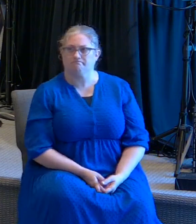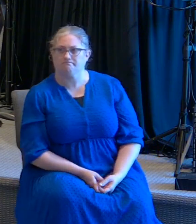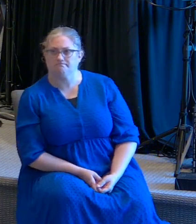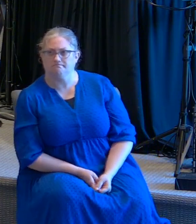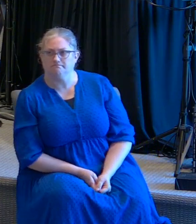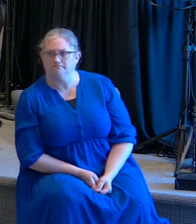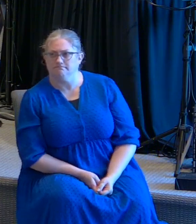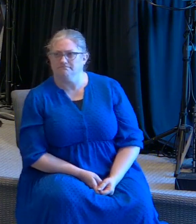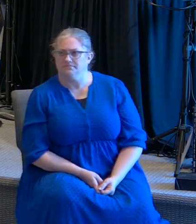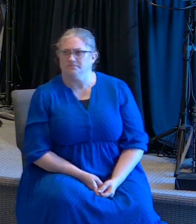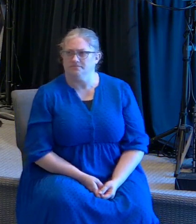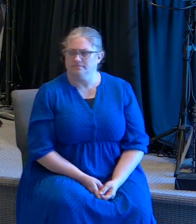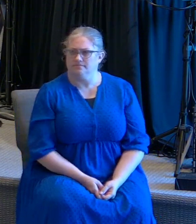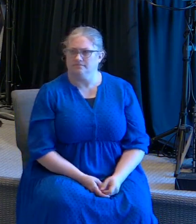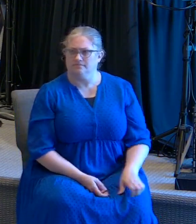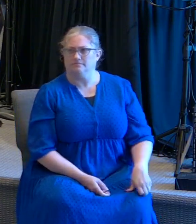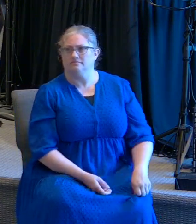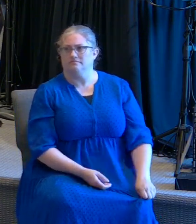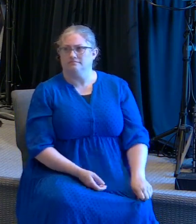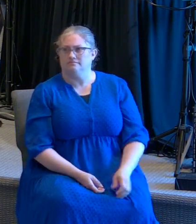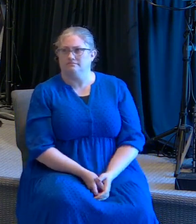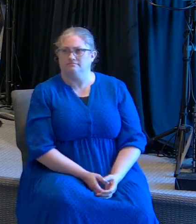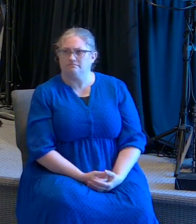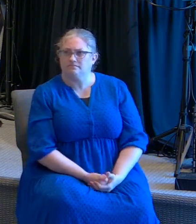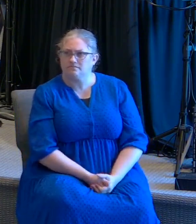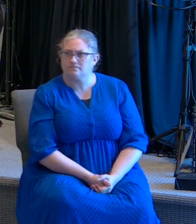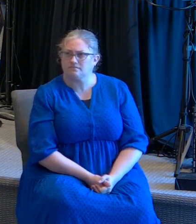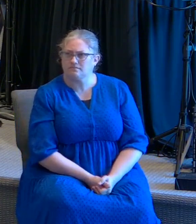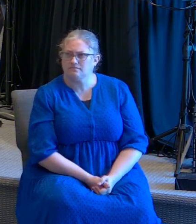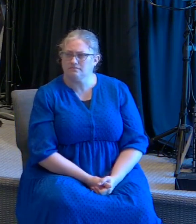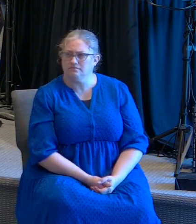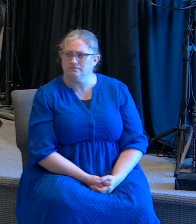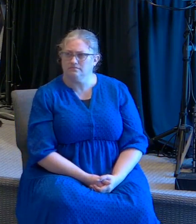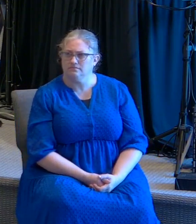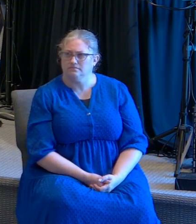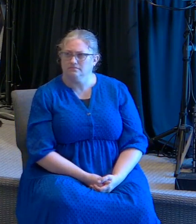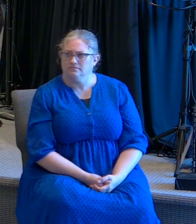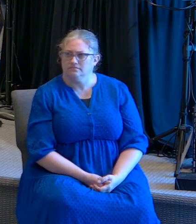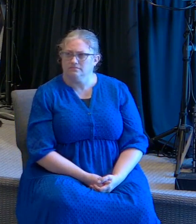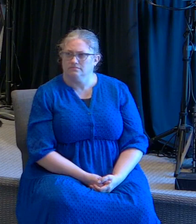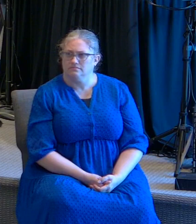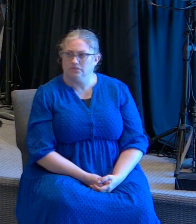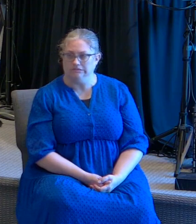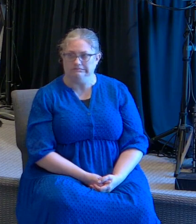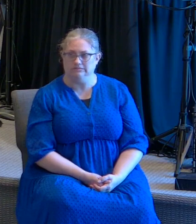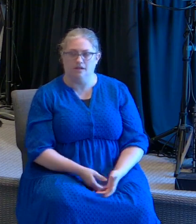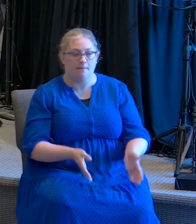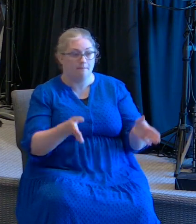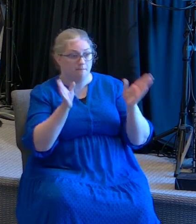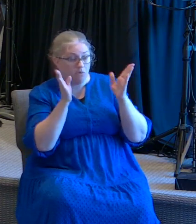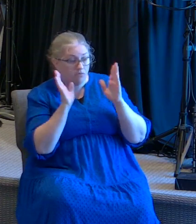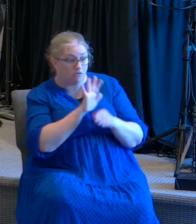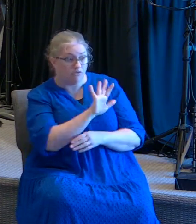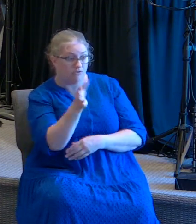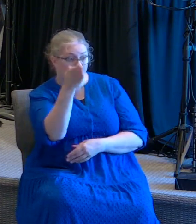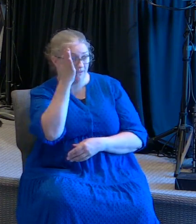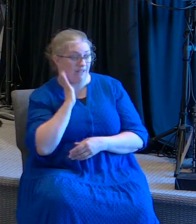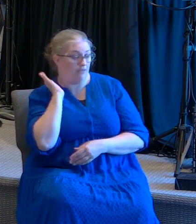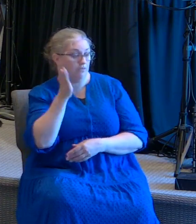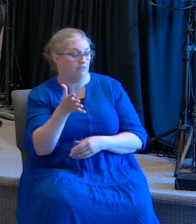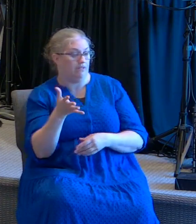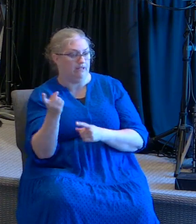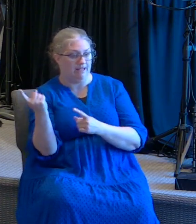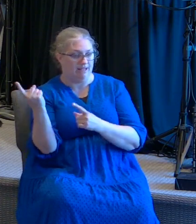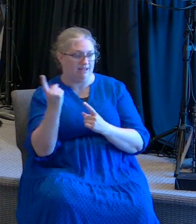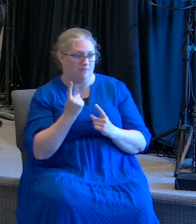decir a los de corazón apocado esforzaos no temáis behold your God will come with